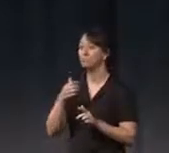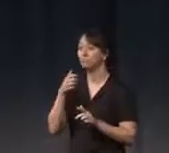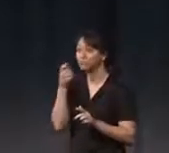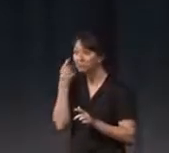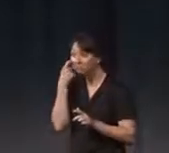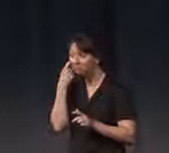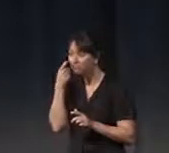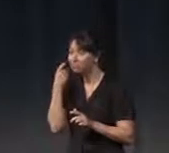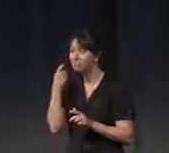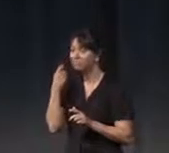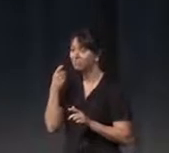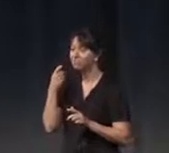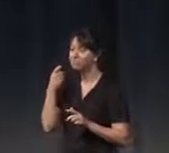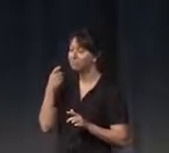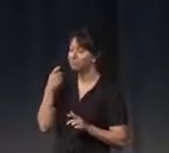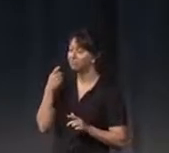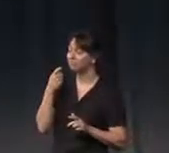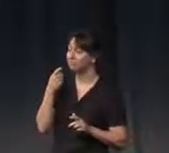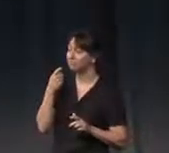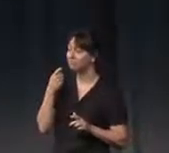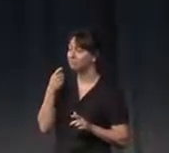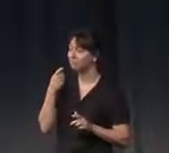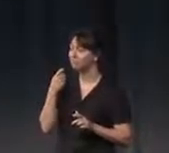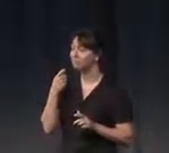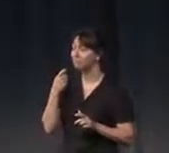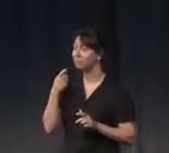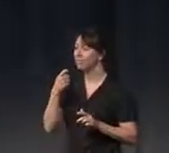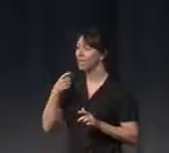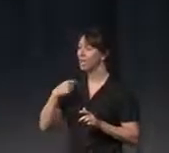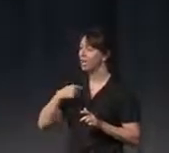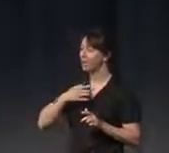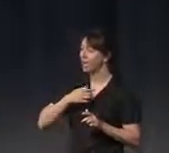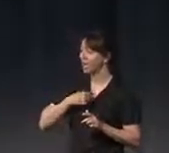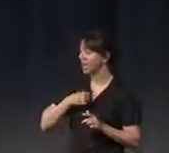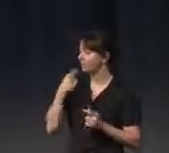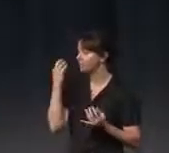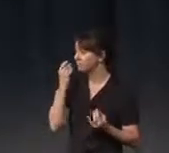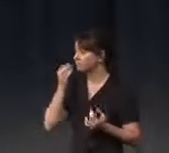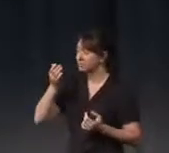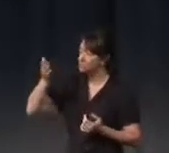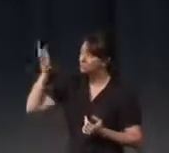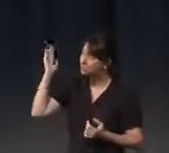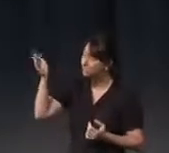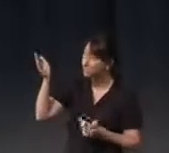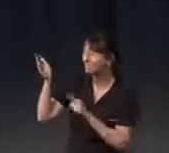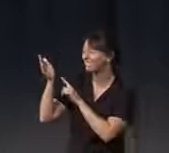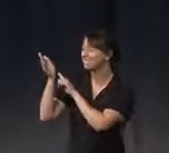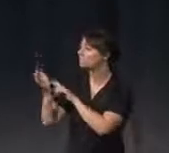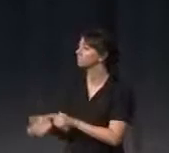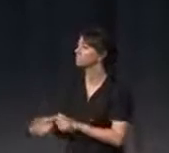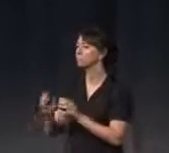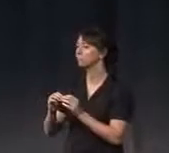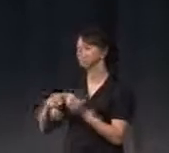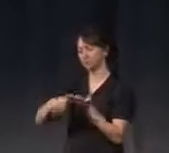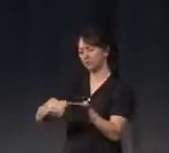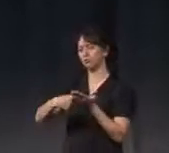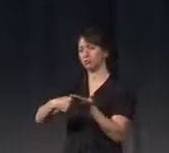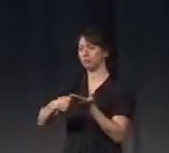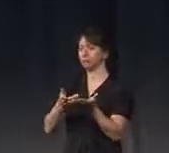not really much as a presentation, but was more like kind of a discussion. I'm trying to engage